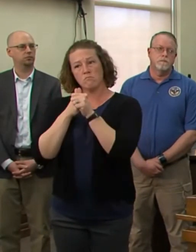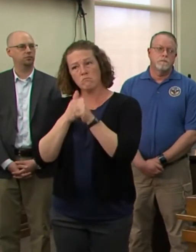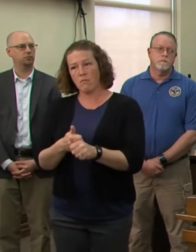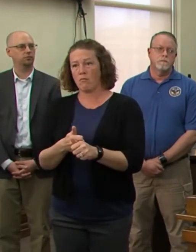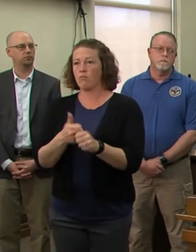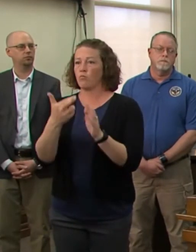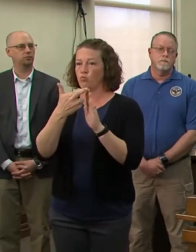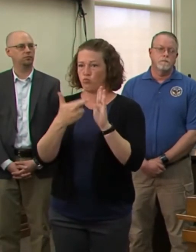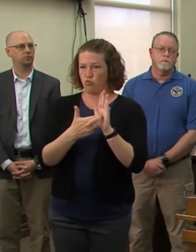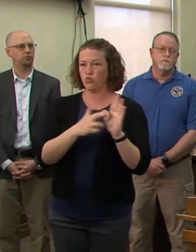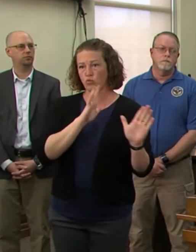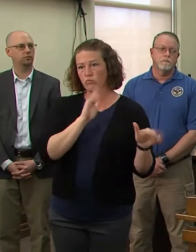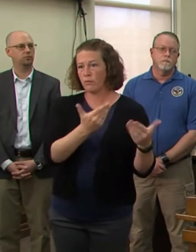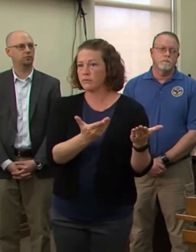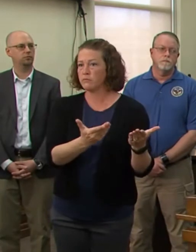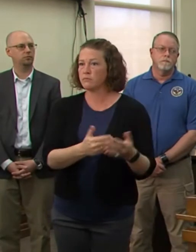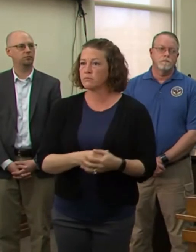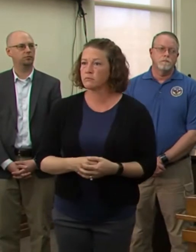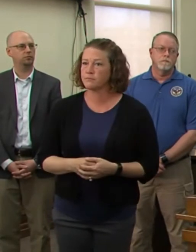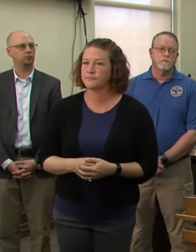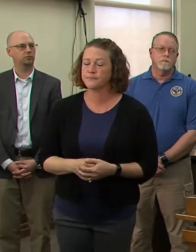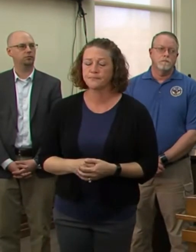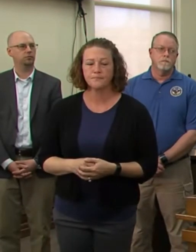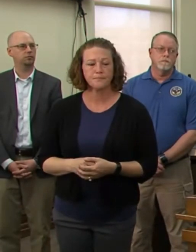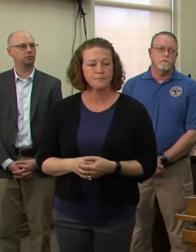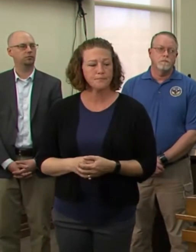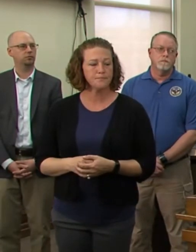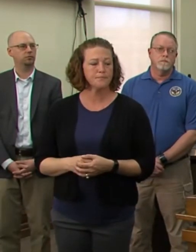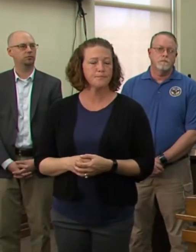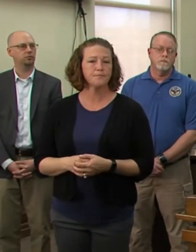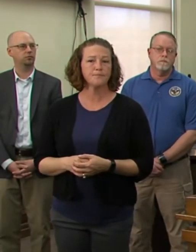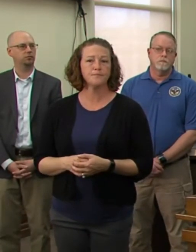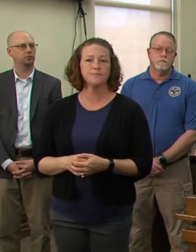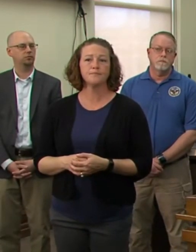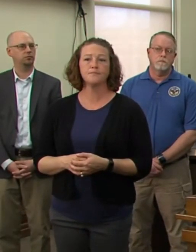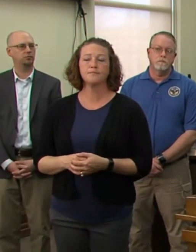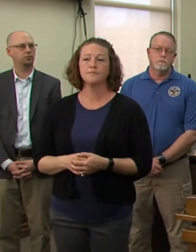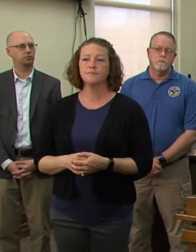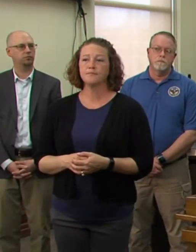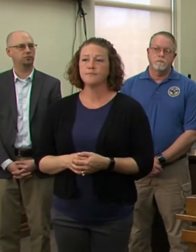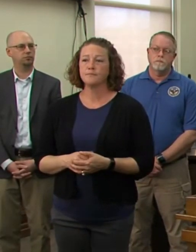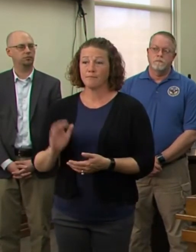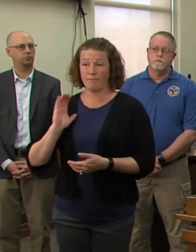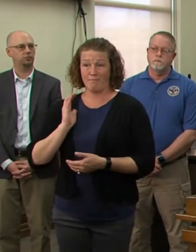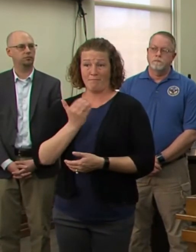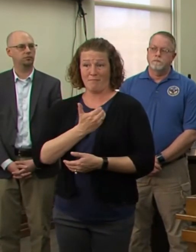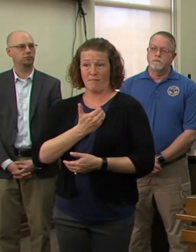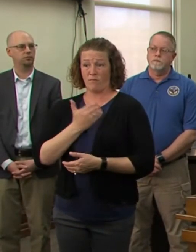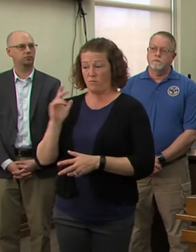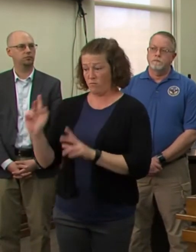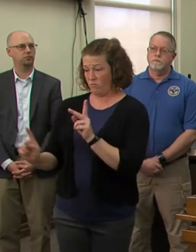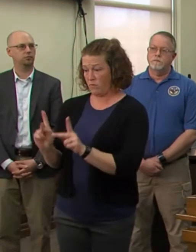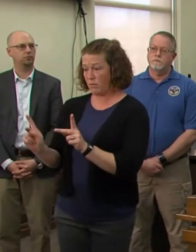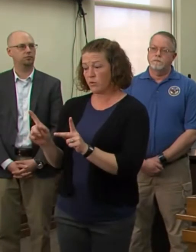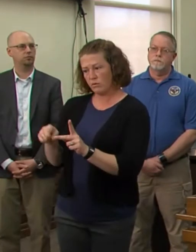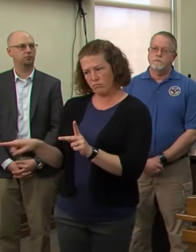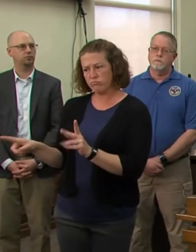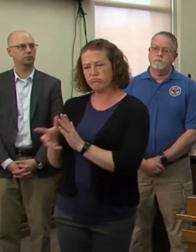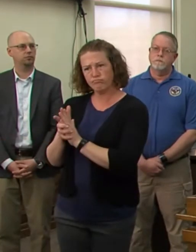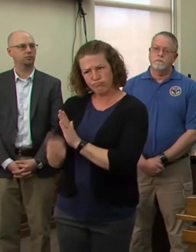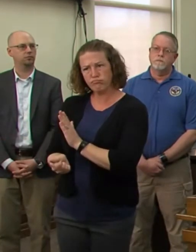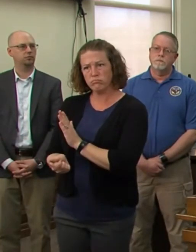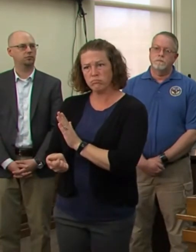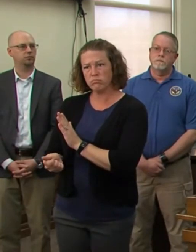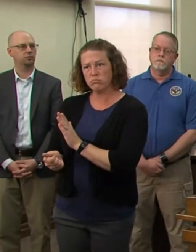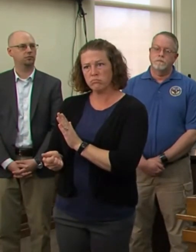department. I want to assure you that our people in those leadership roles are as capable and qualified as any in the